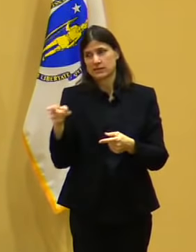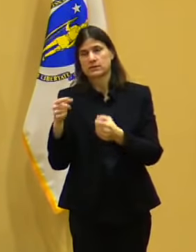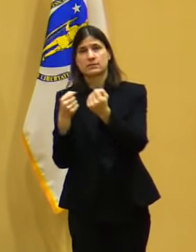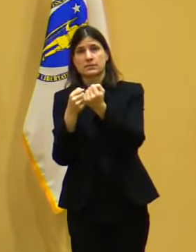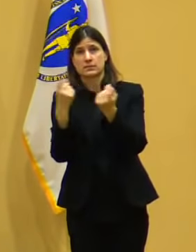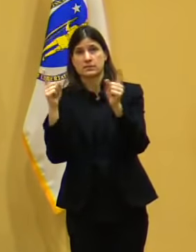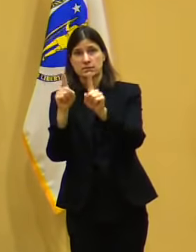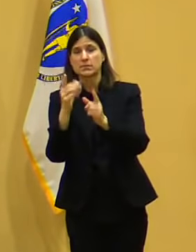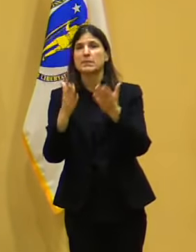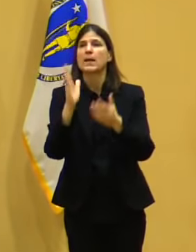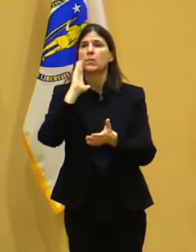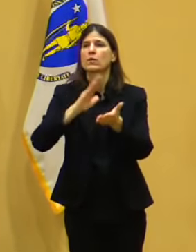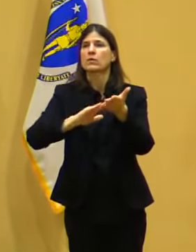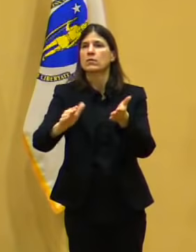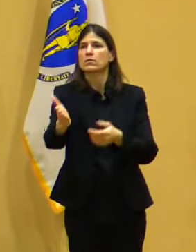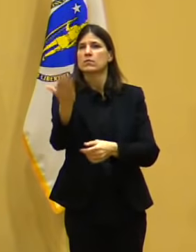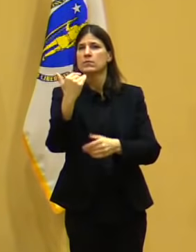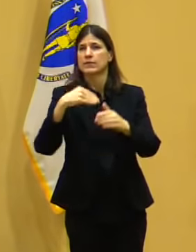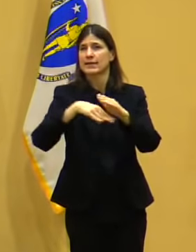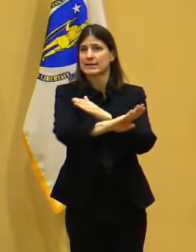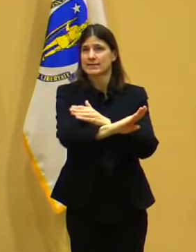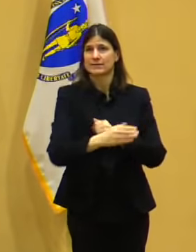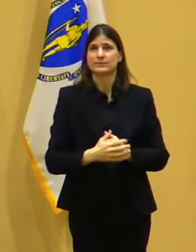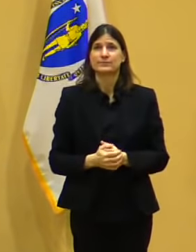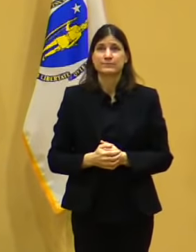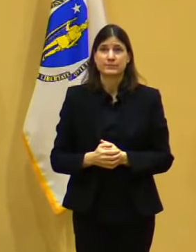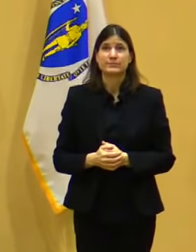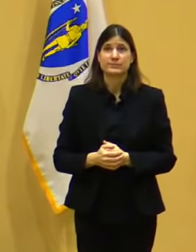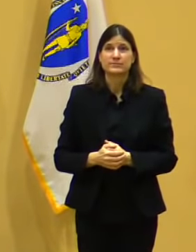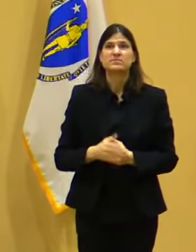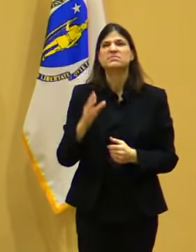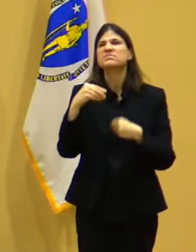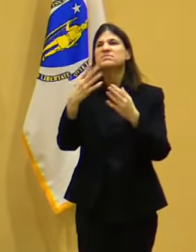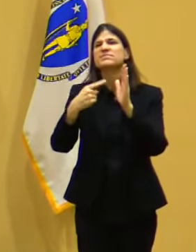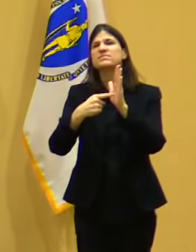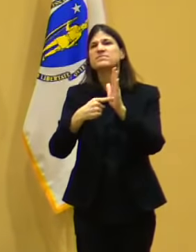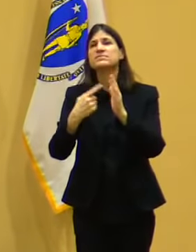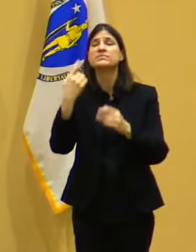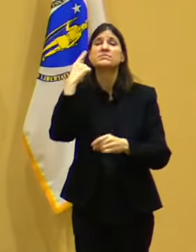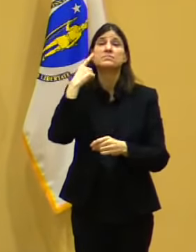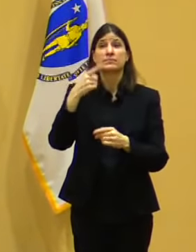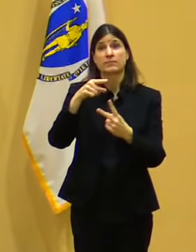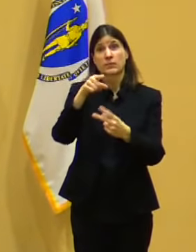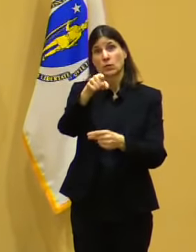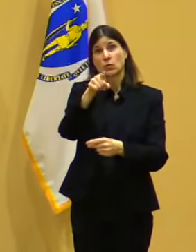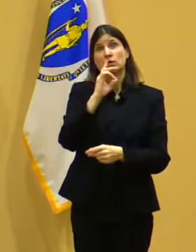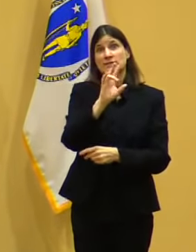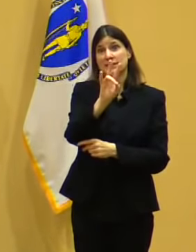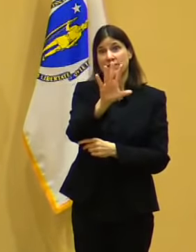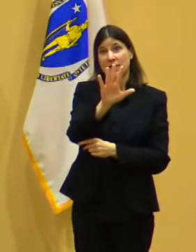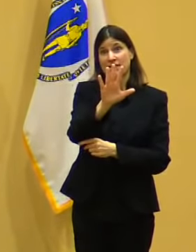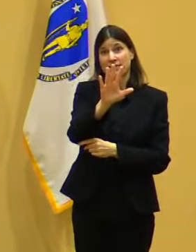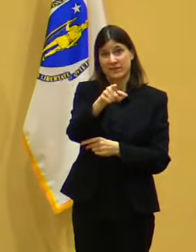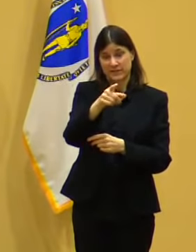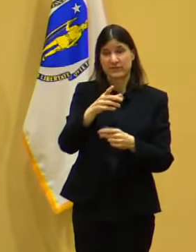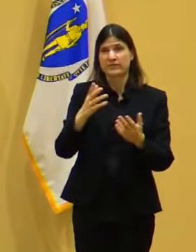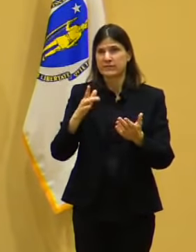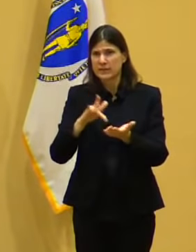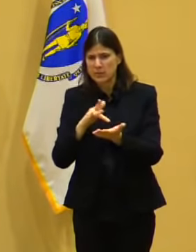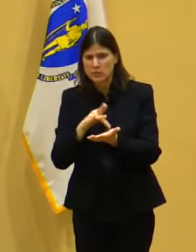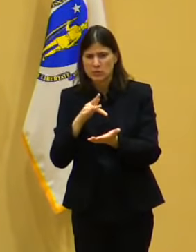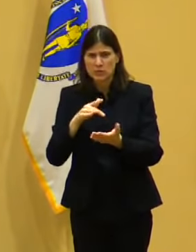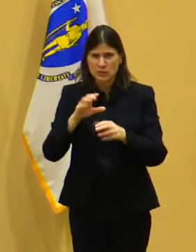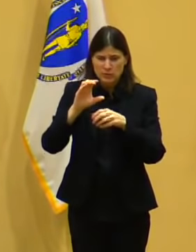resident are unable to use or have difficulty accessing the Internet, they can also call 211 for assistance to book both